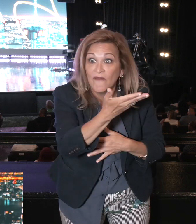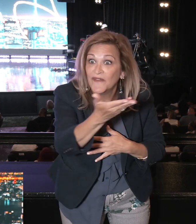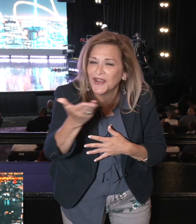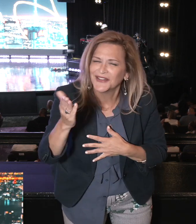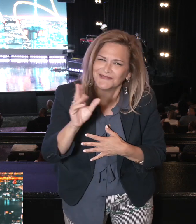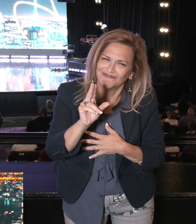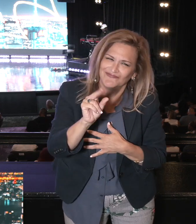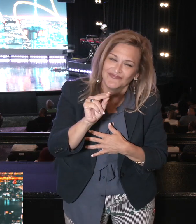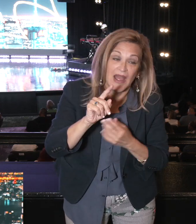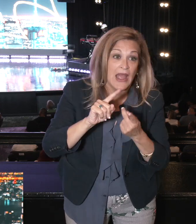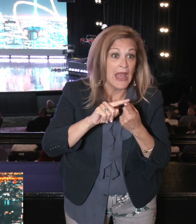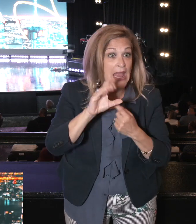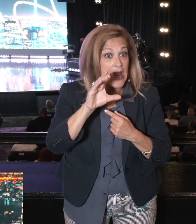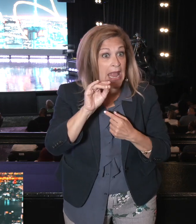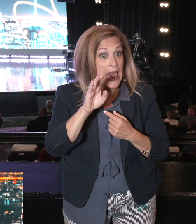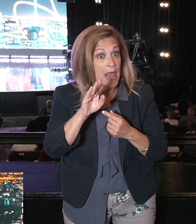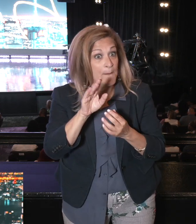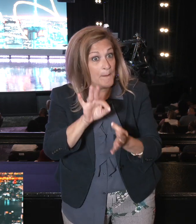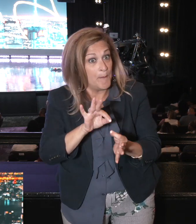God wholeheartedly.